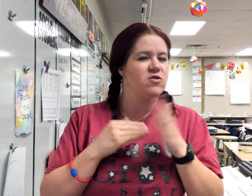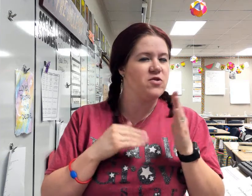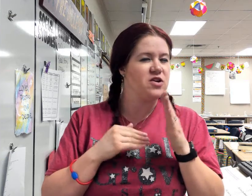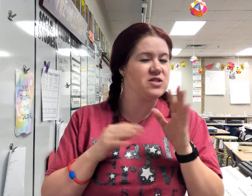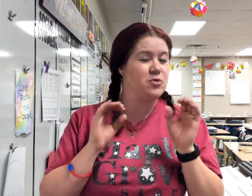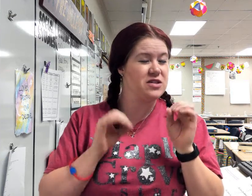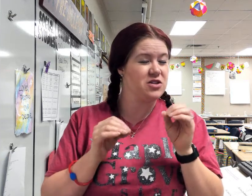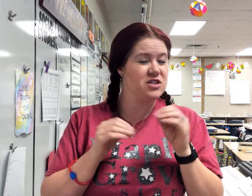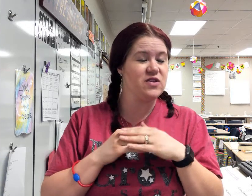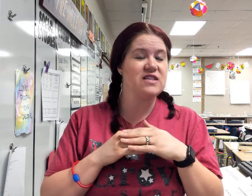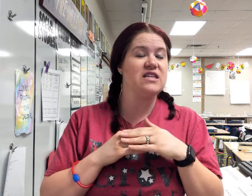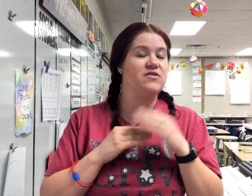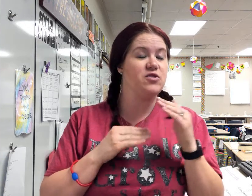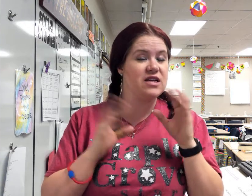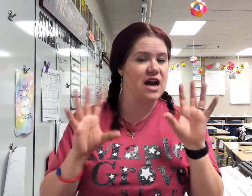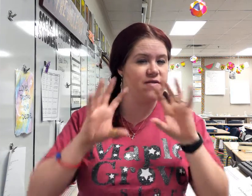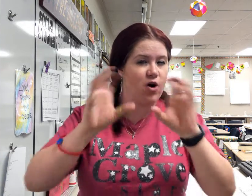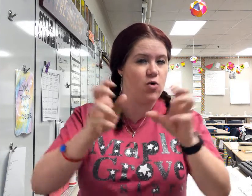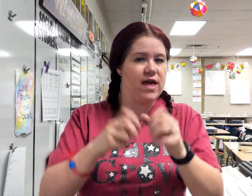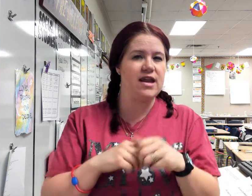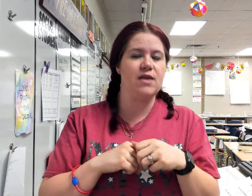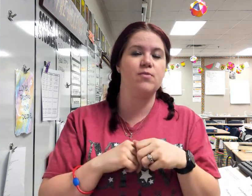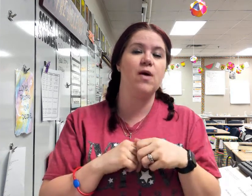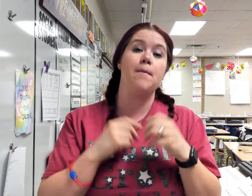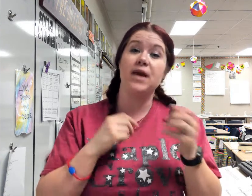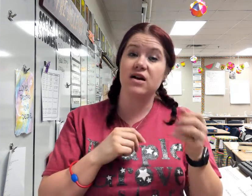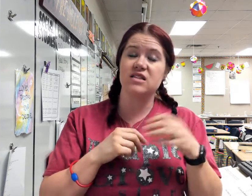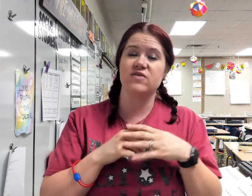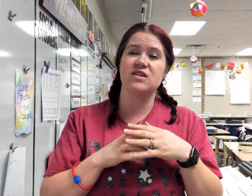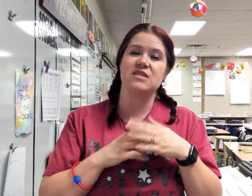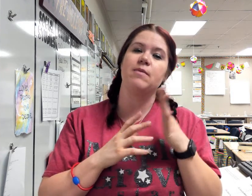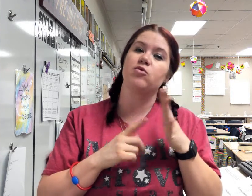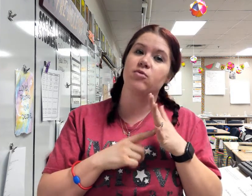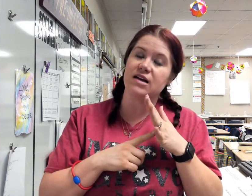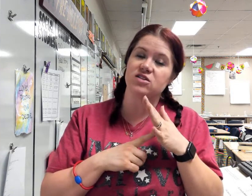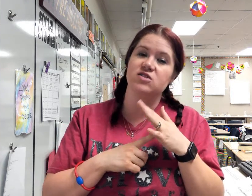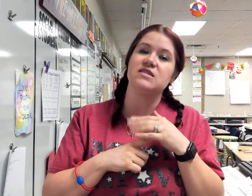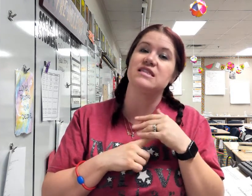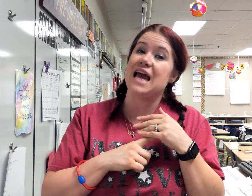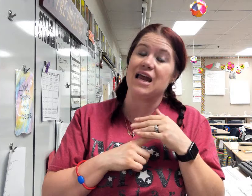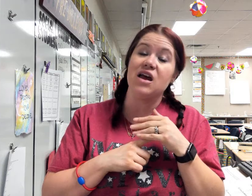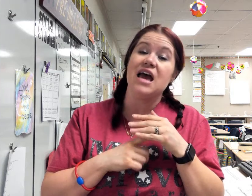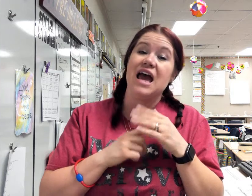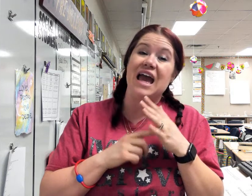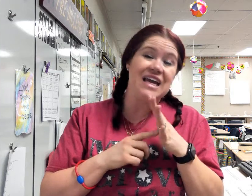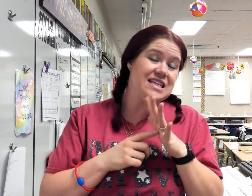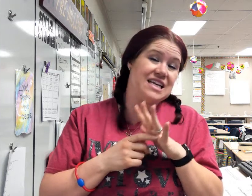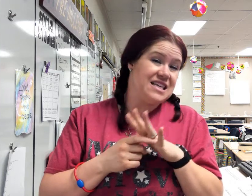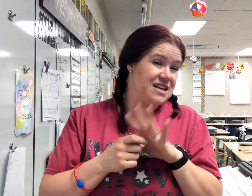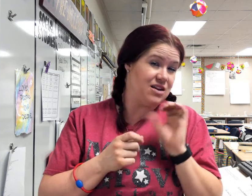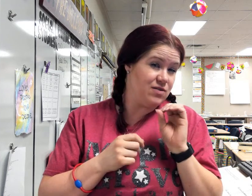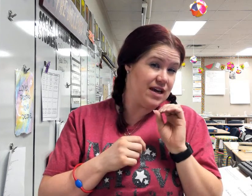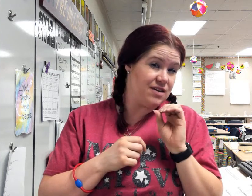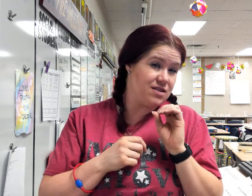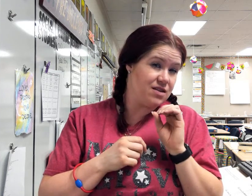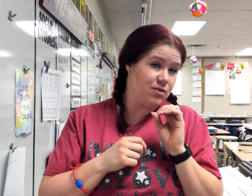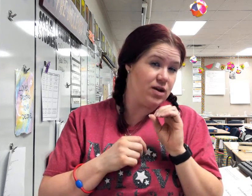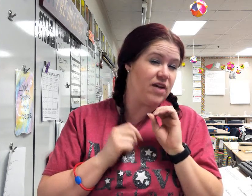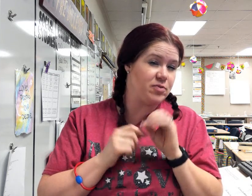So if could just, boys and girls, if you're listening, if you could kind of hone that in, uh, parents, if you're listening, maybe remind your students that, hey, eight days is not no days. We have